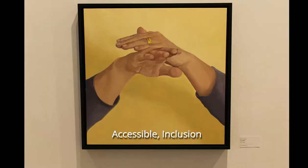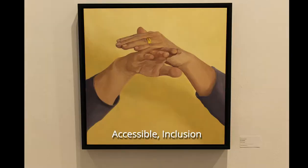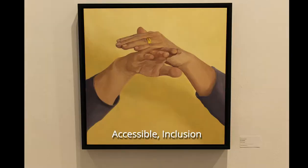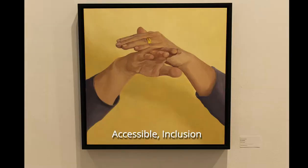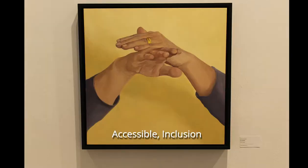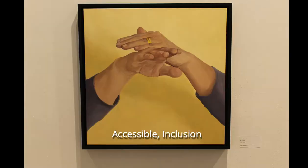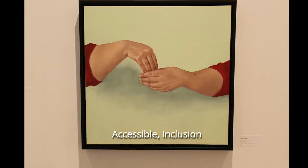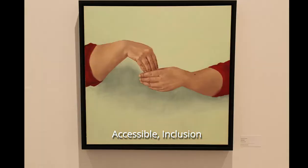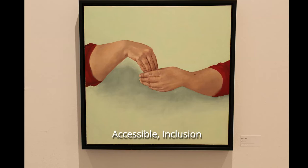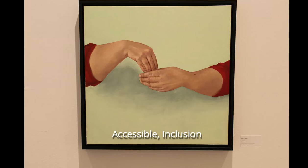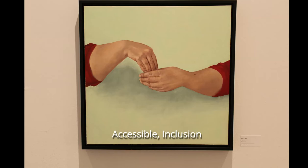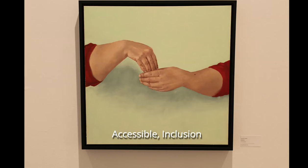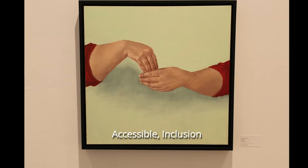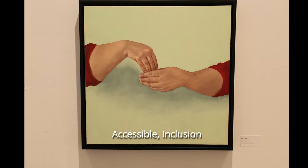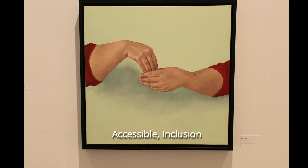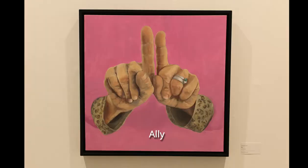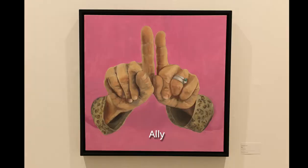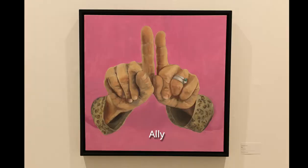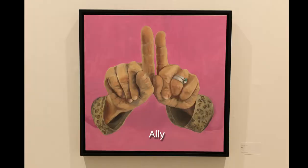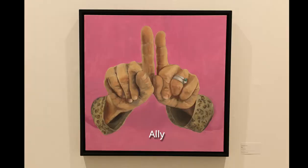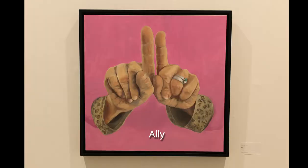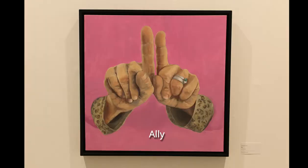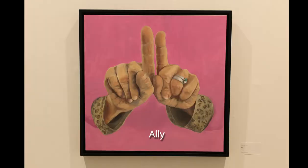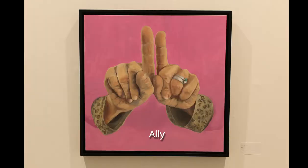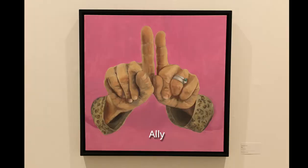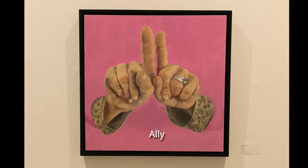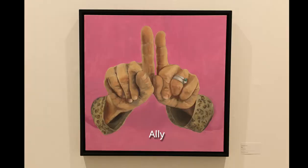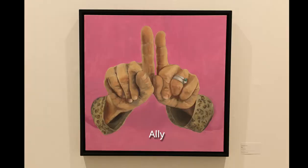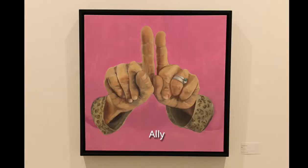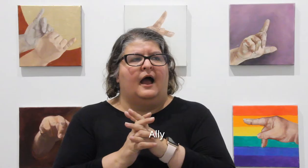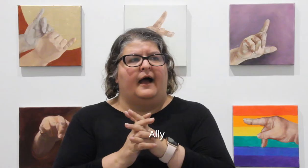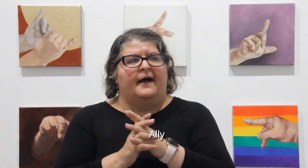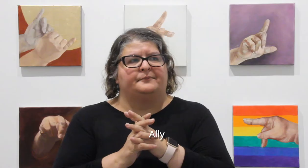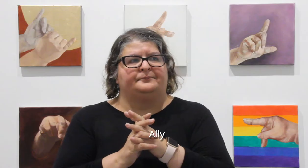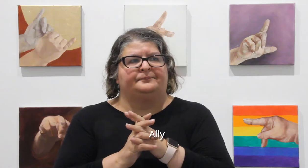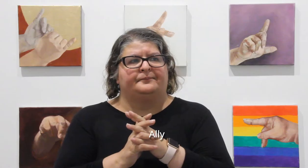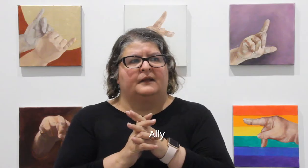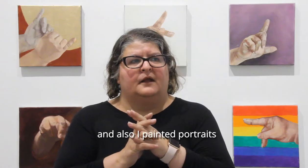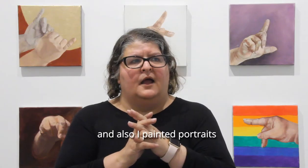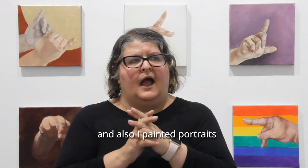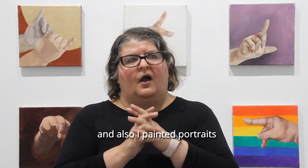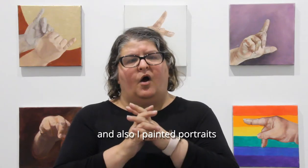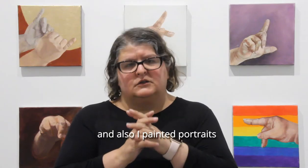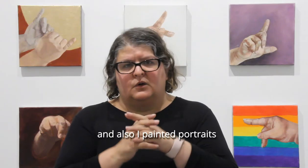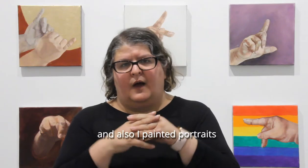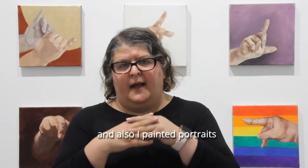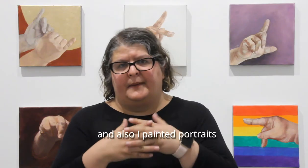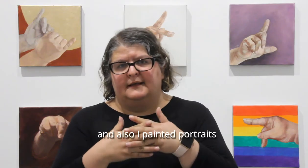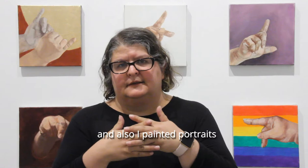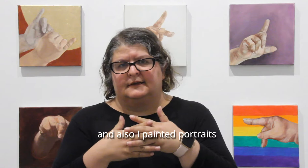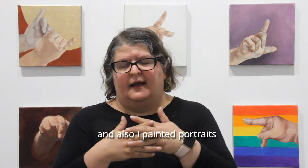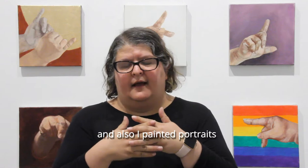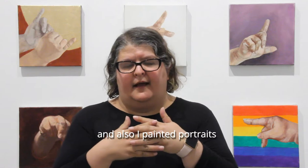um, inclusion, um, allies, um, and also I painted, um,